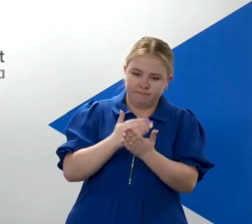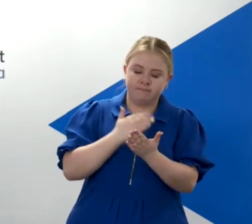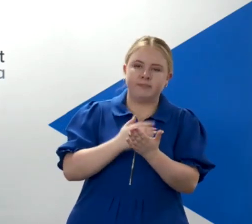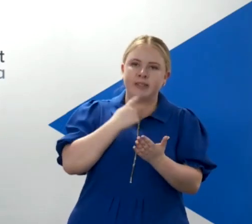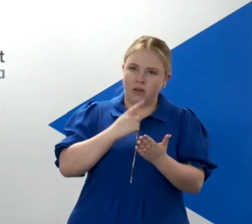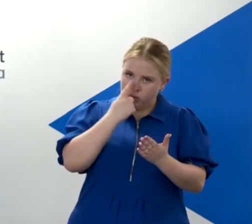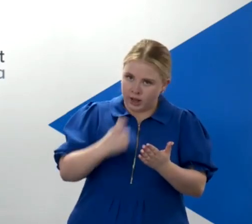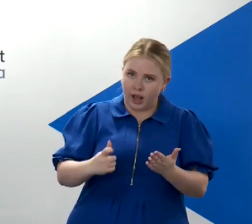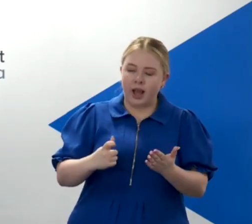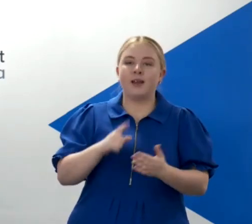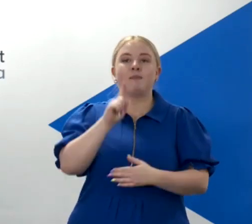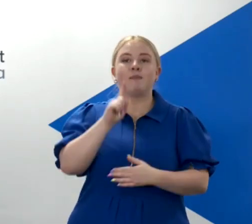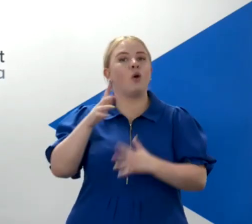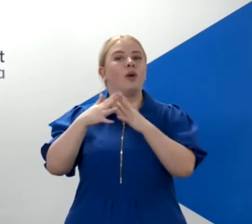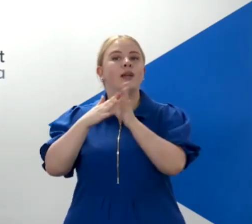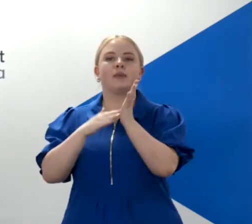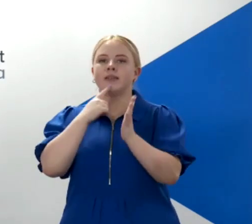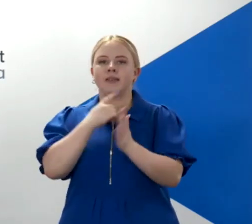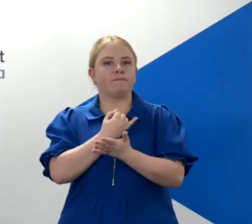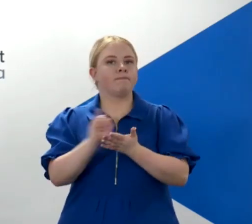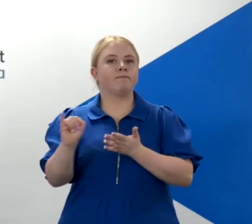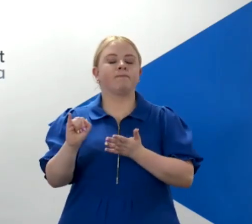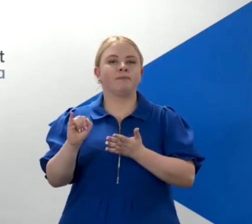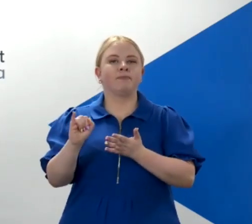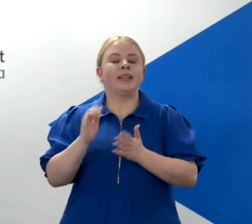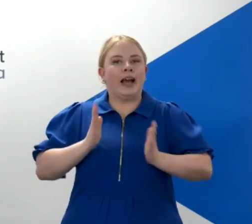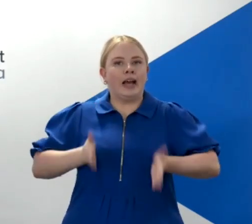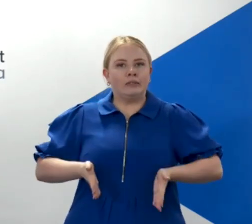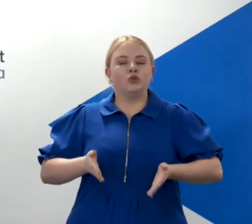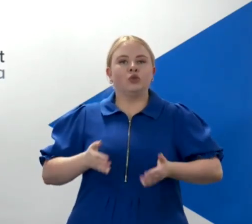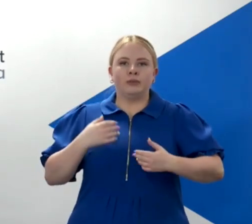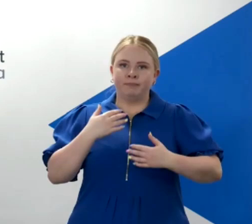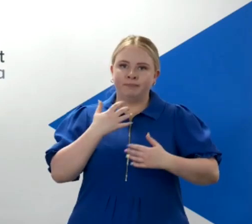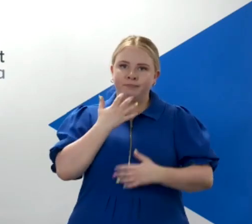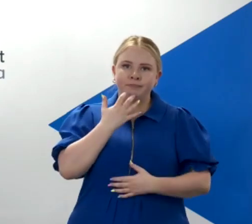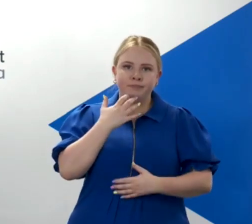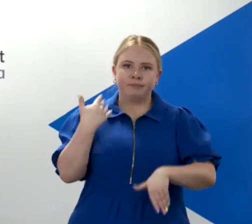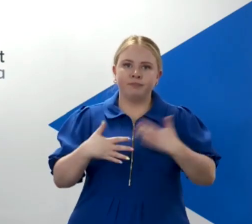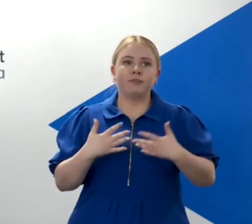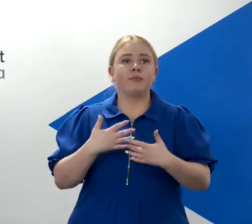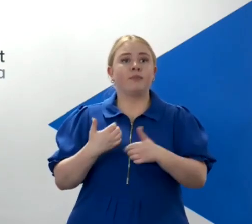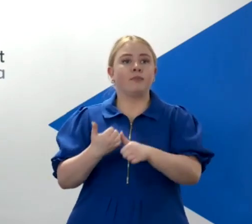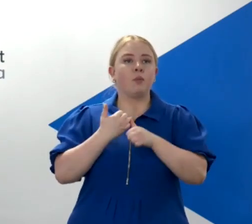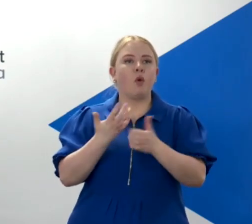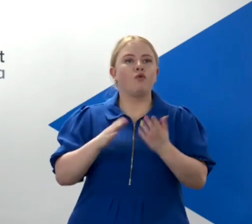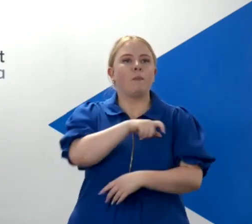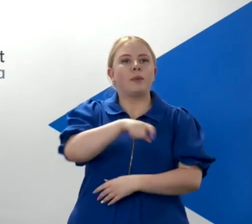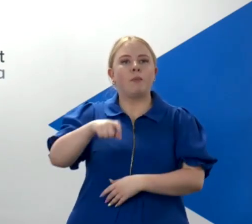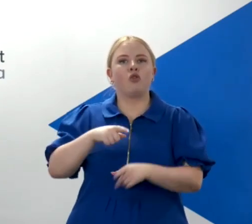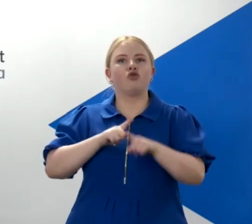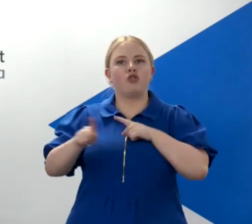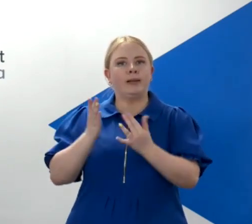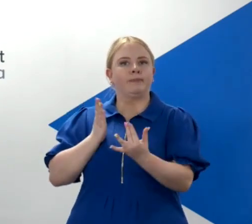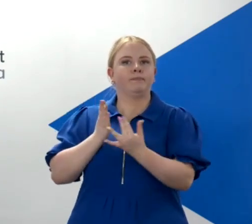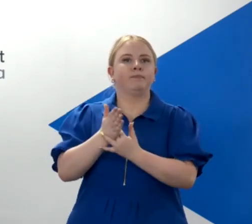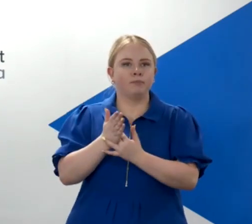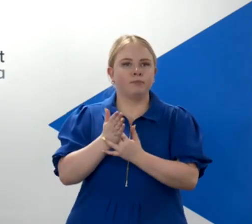the continual denial from the Westminster government that means we are going to have to use the power of the people to break that intransigence.